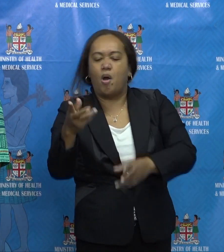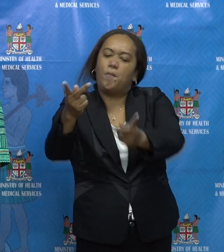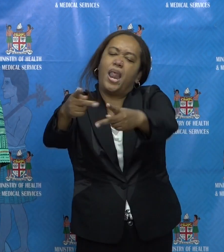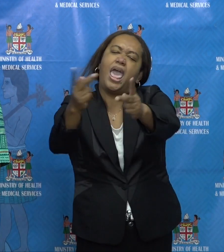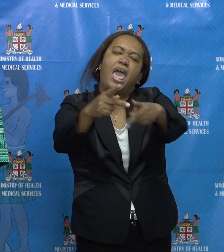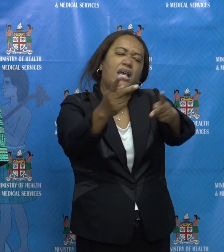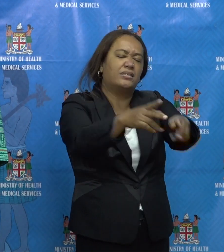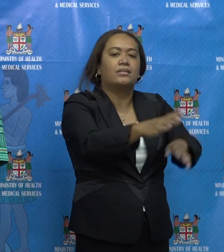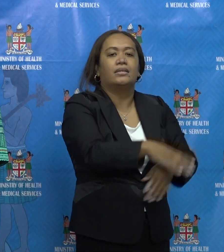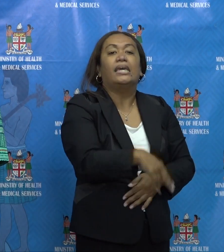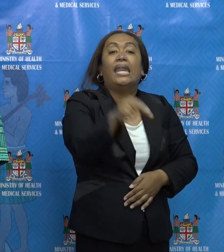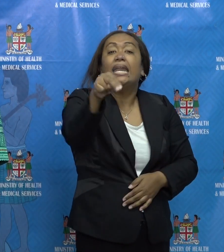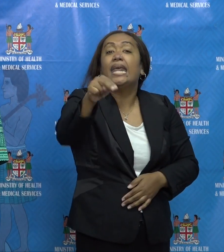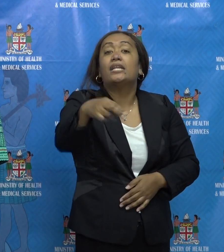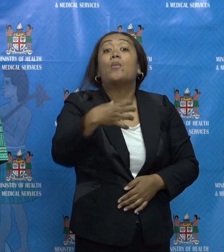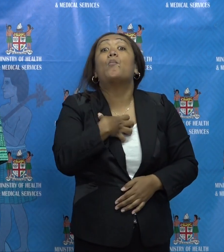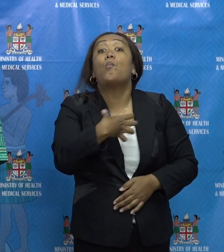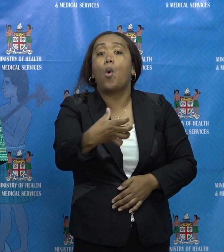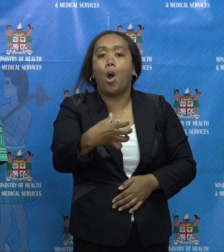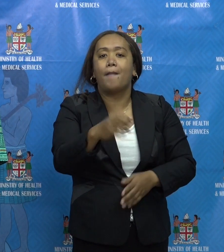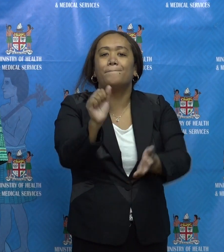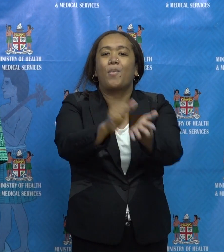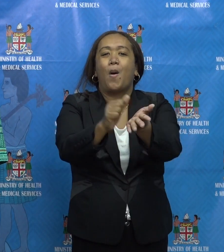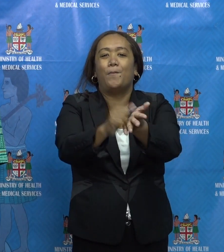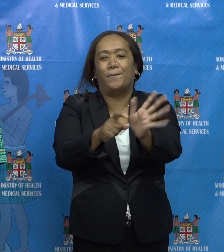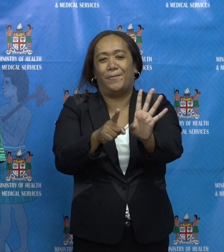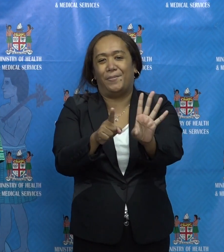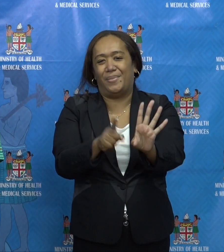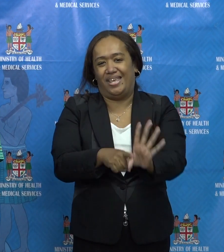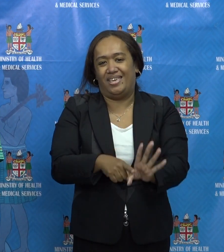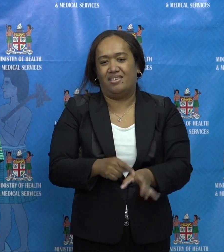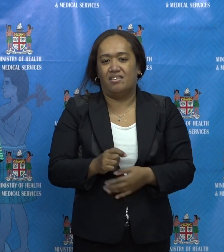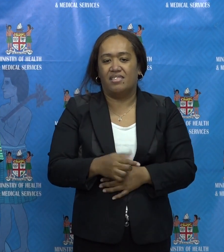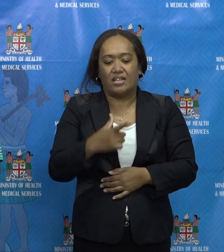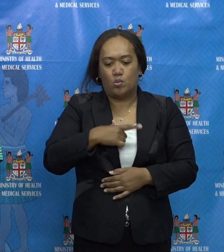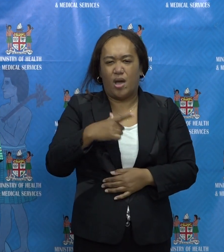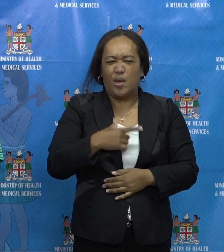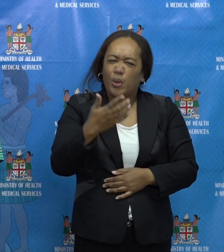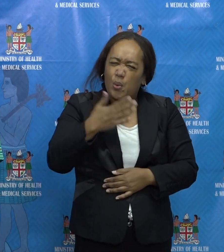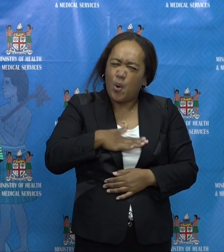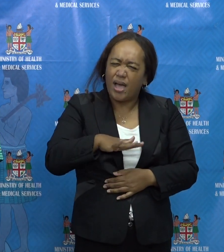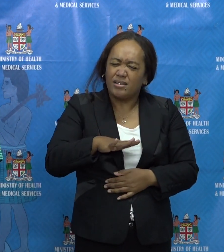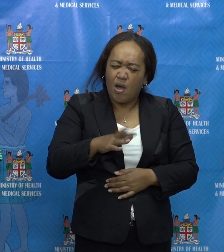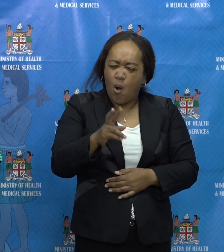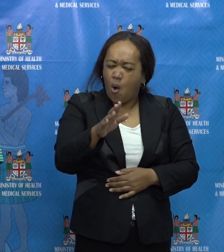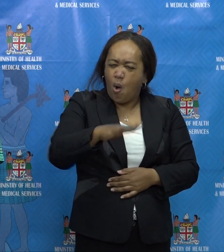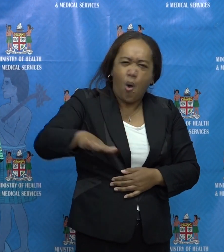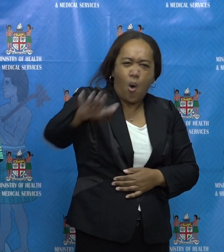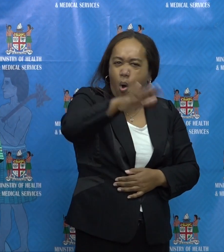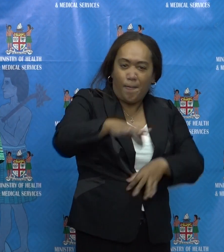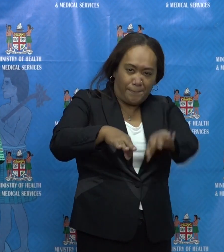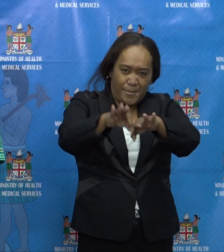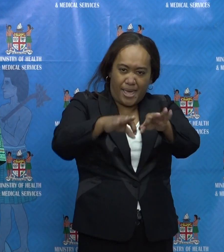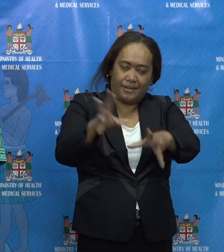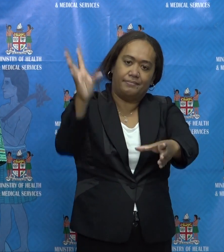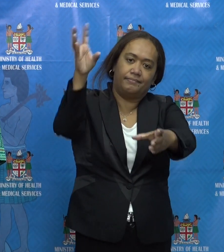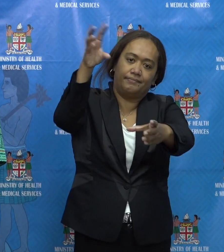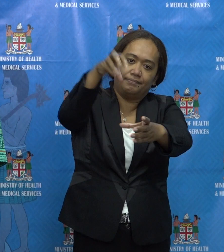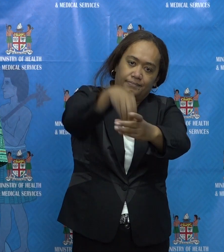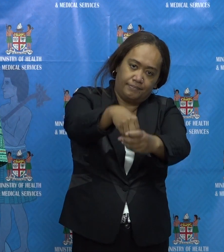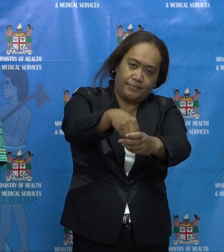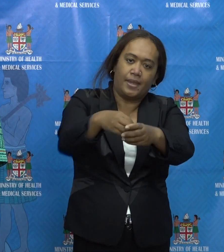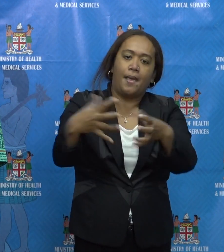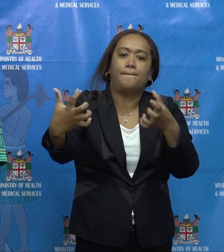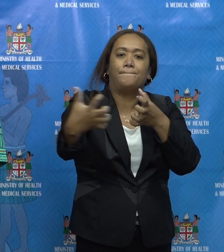up a bit more cautiously the isolation facilities, and ensure that all the SOPs surrounding the isolation facilities are up and running